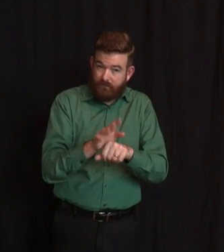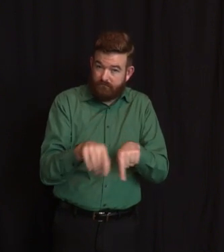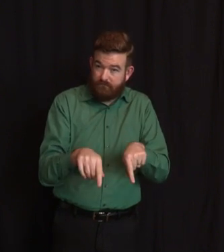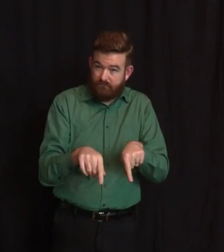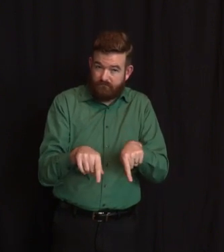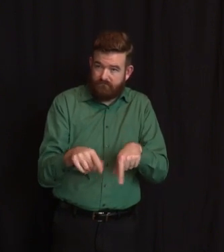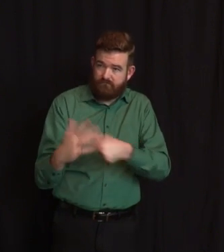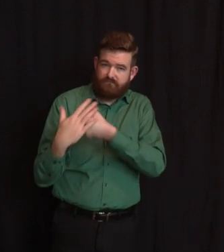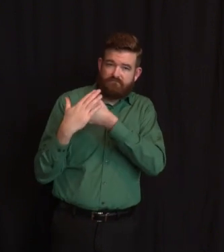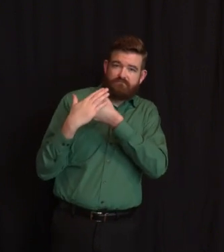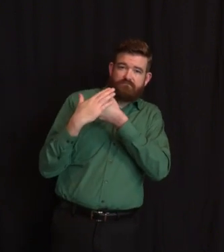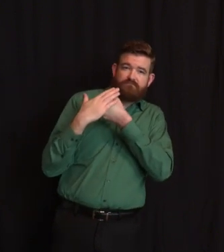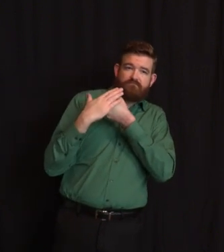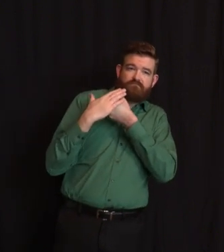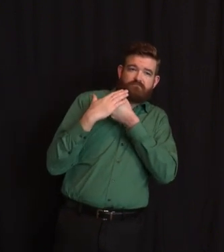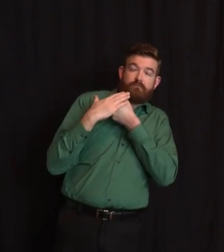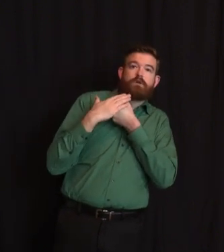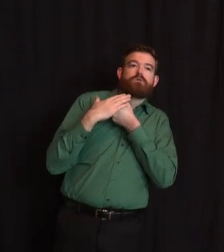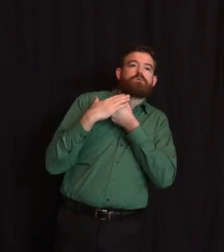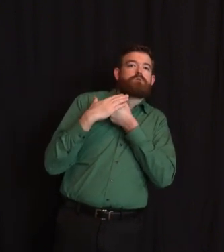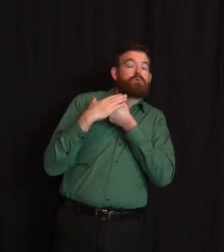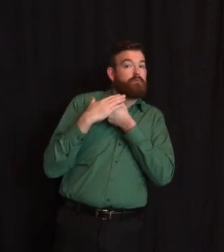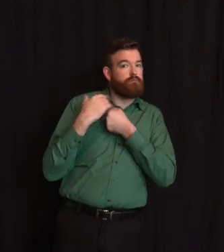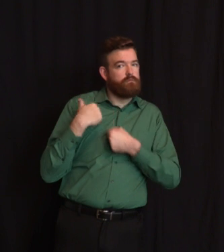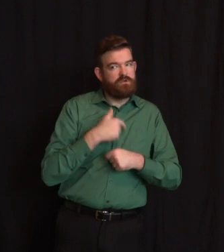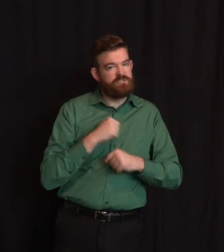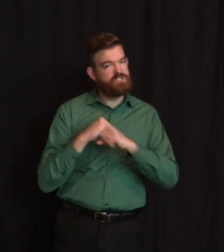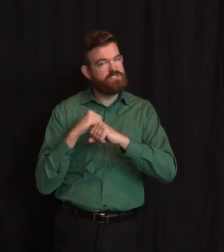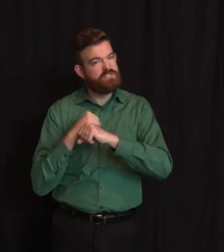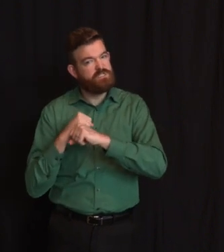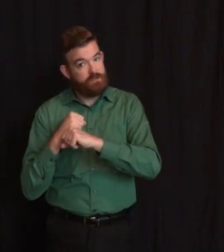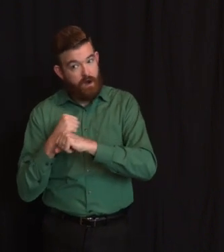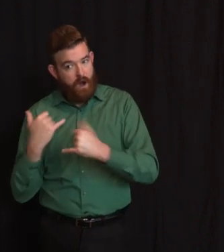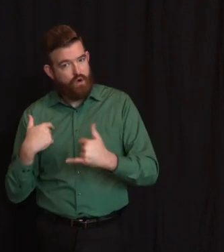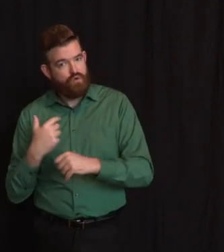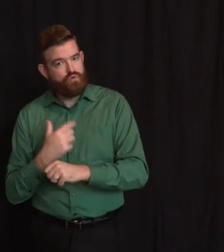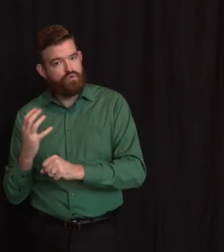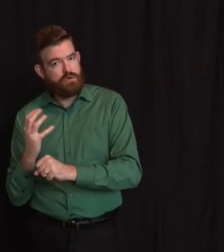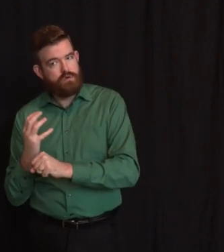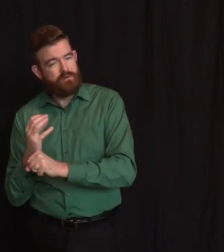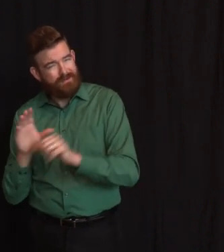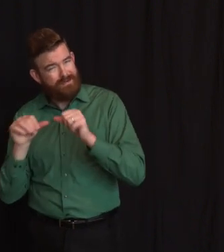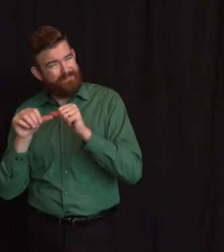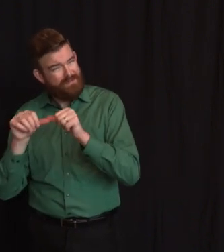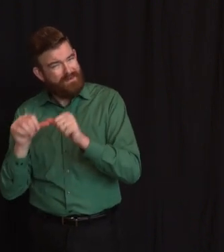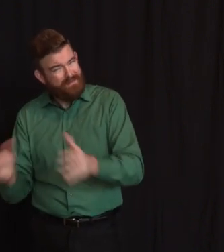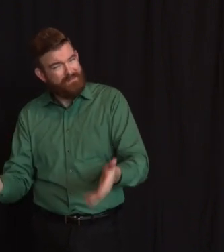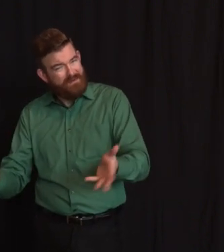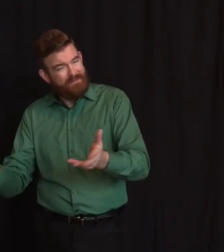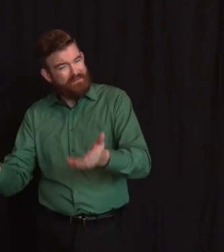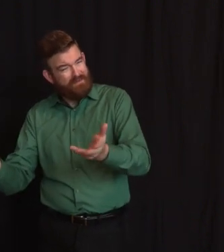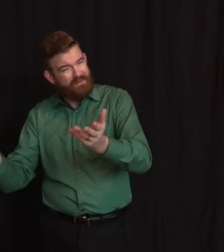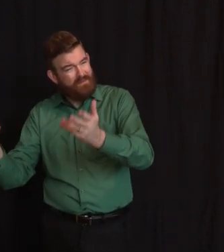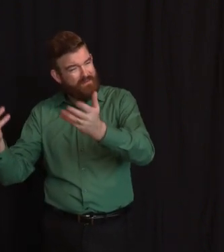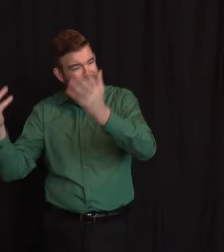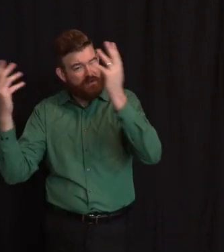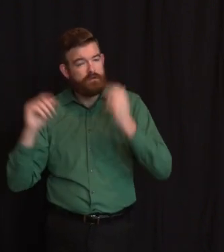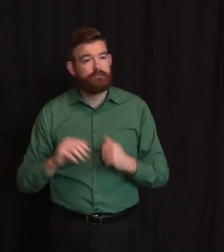We have to stay at it. And if we do, my gut tells me the news gets better, and it gets better over that